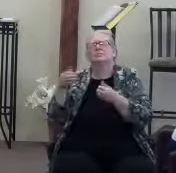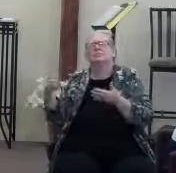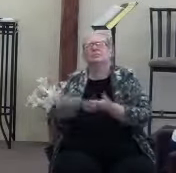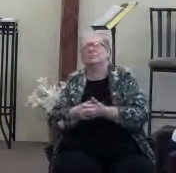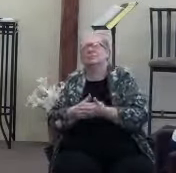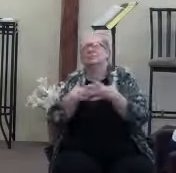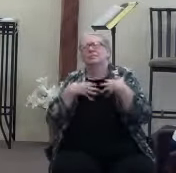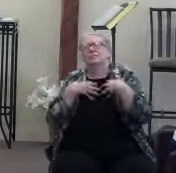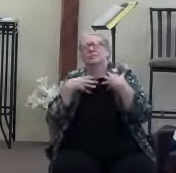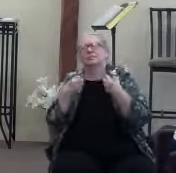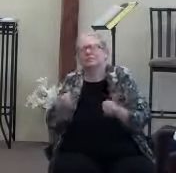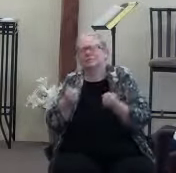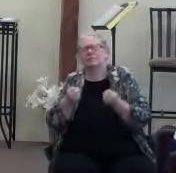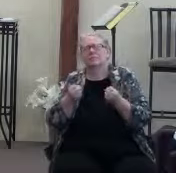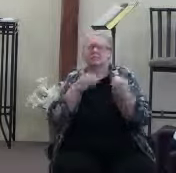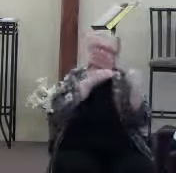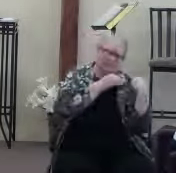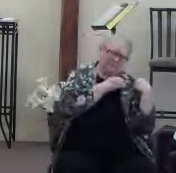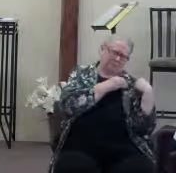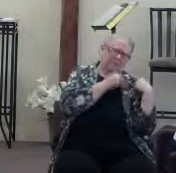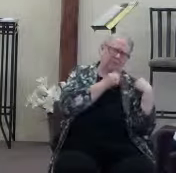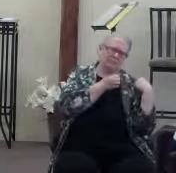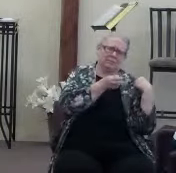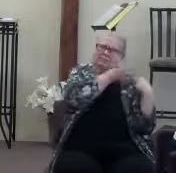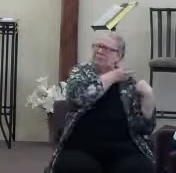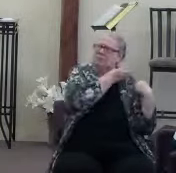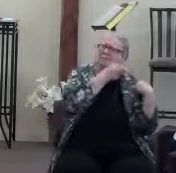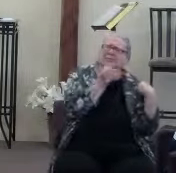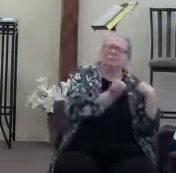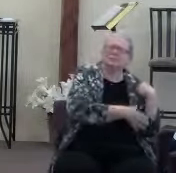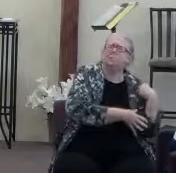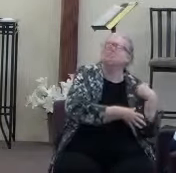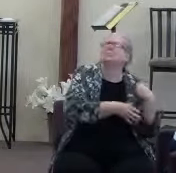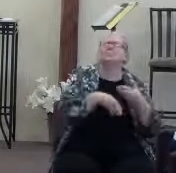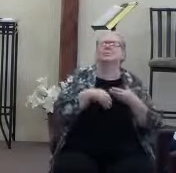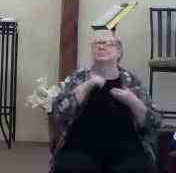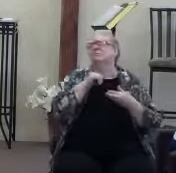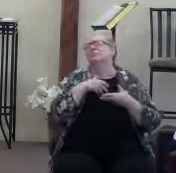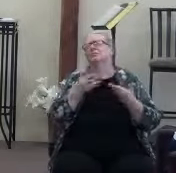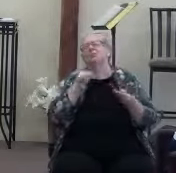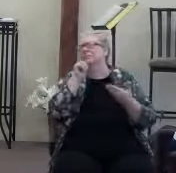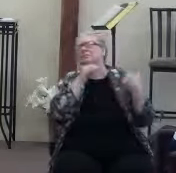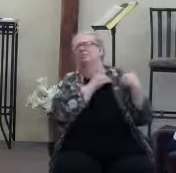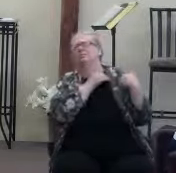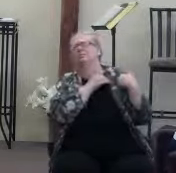them, lift the weight off of them that causes them to be burdened down. Lord,